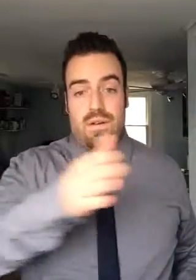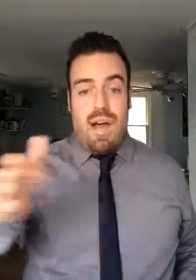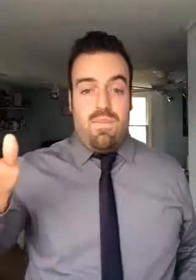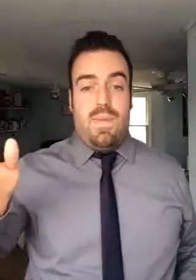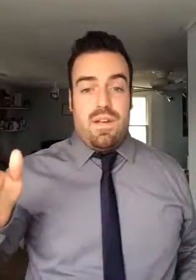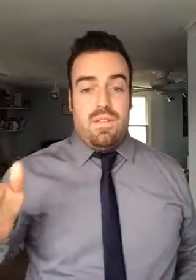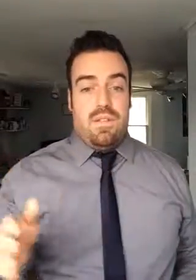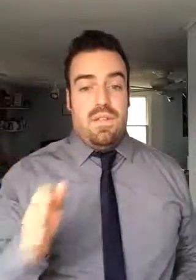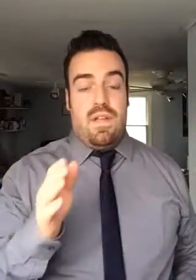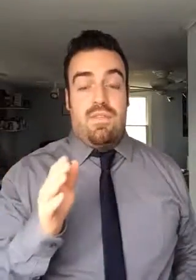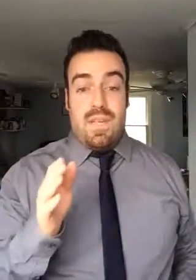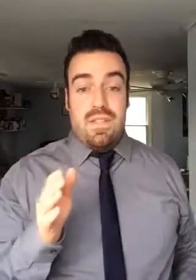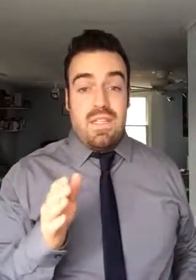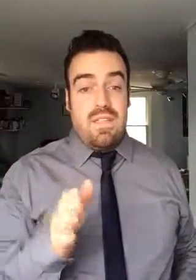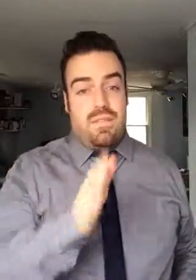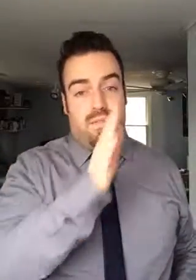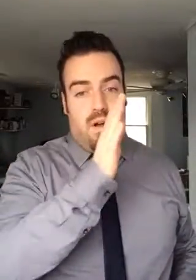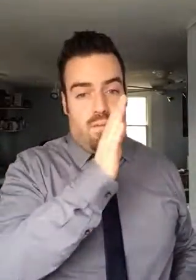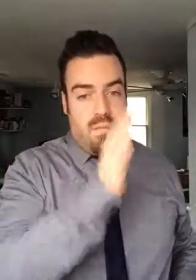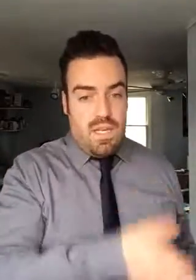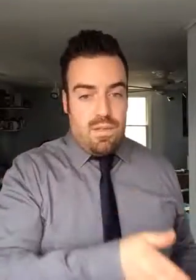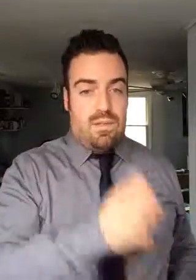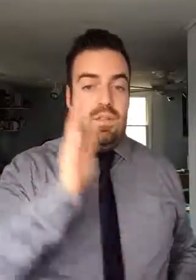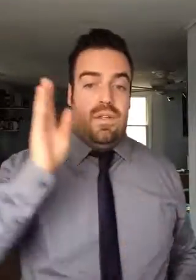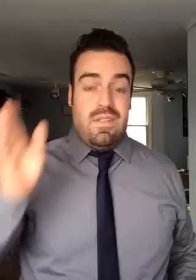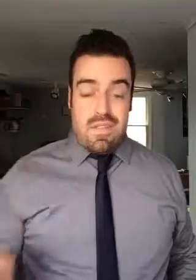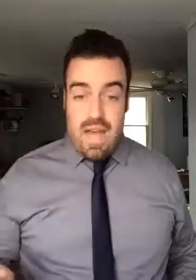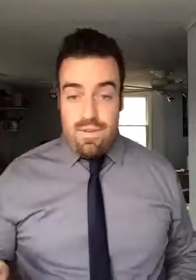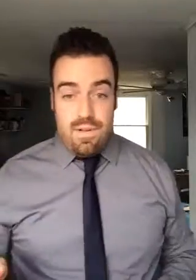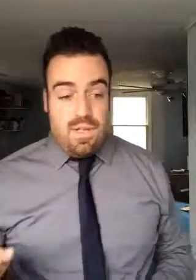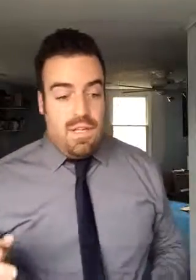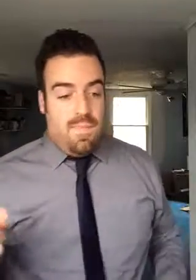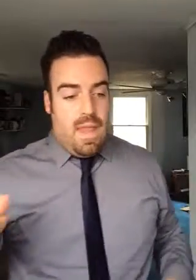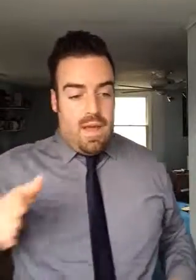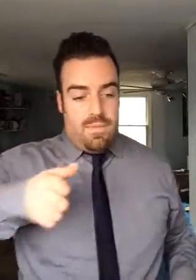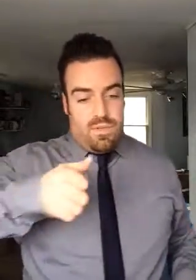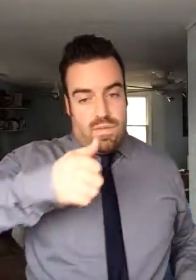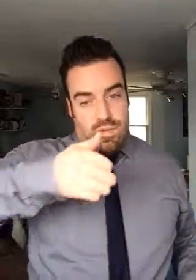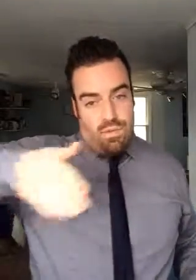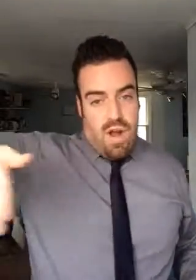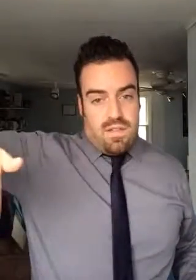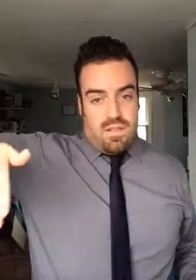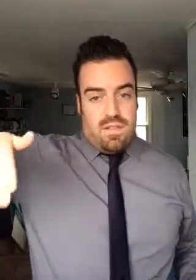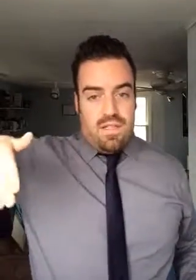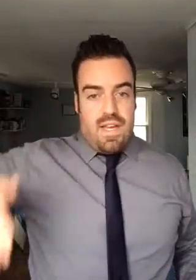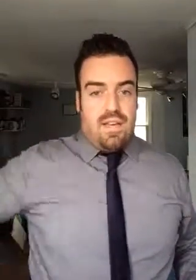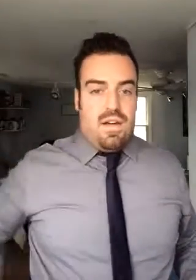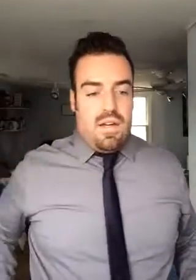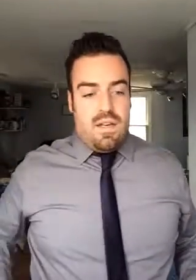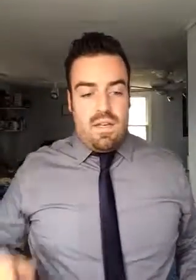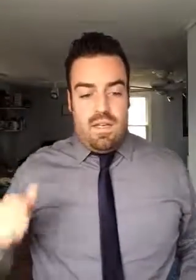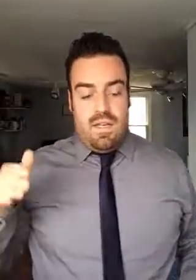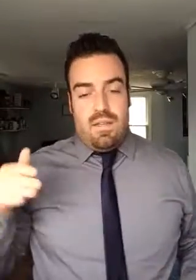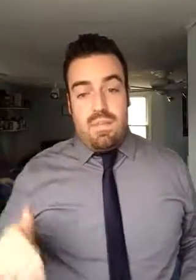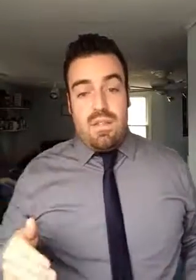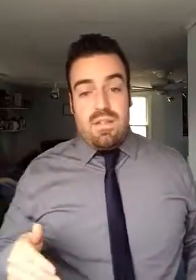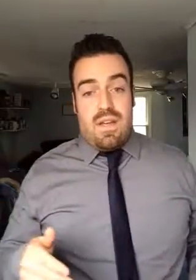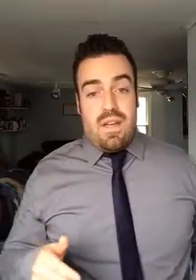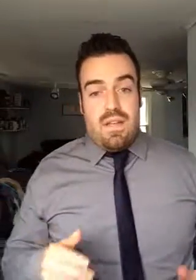go alphabetical, alphabetically, from medial to lateral. Sort of across the leg on the medial side